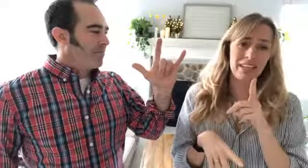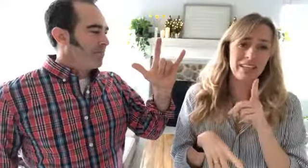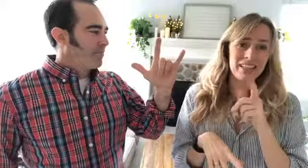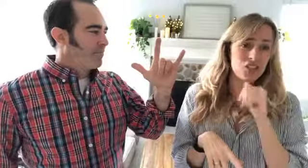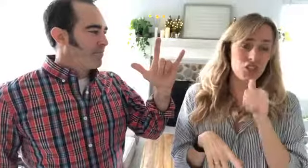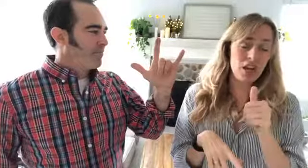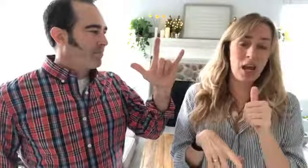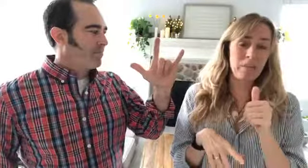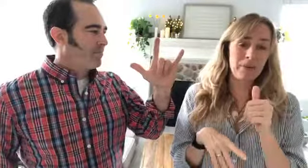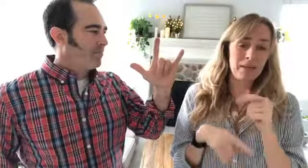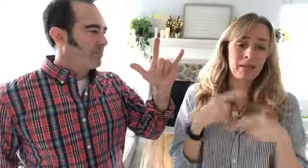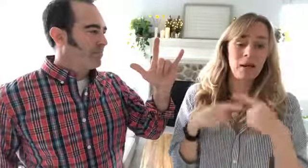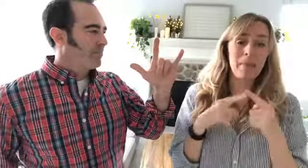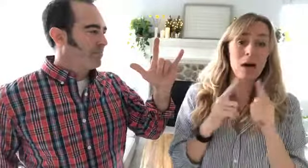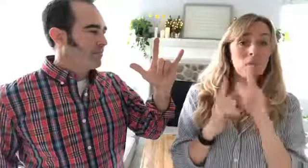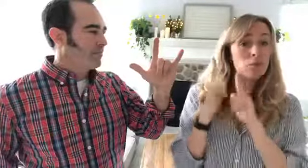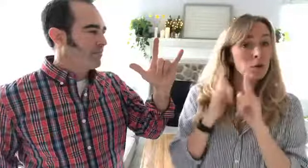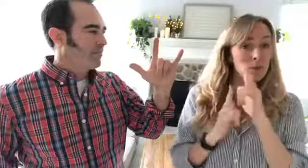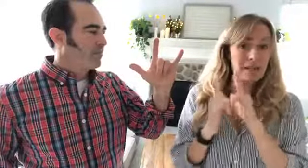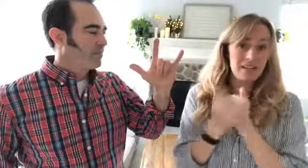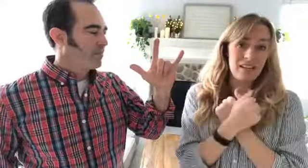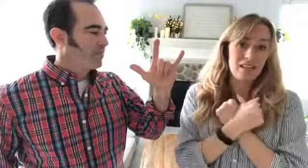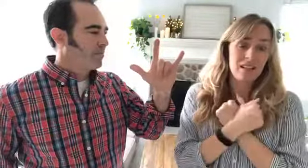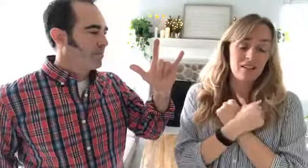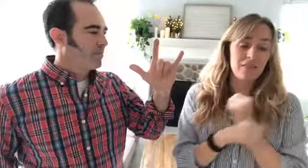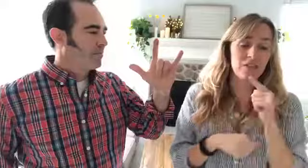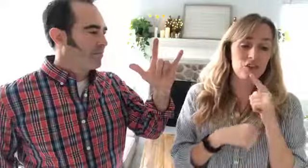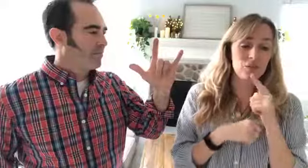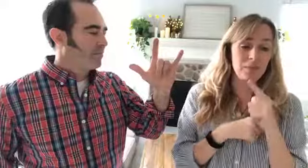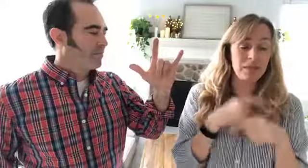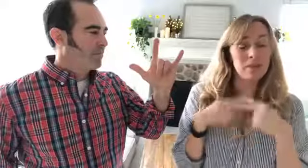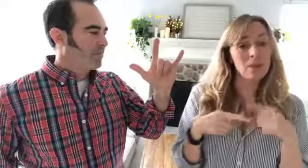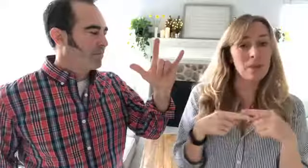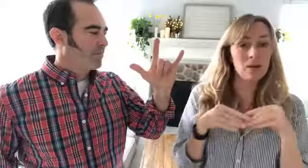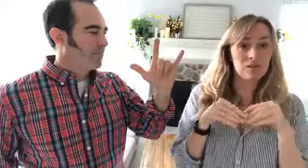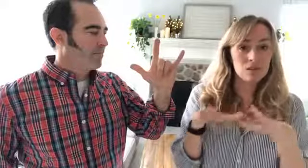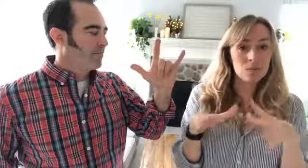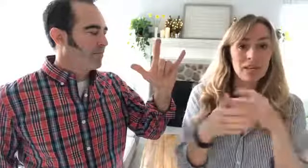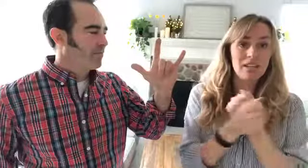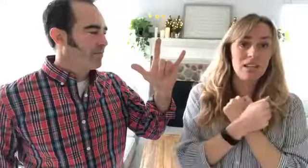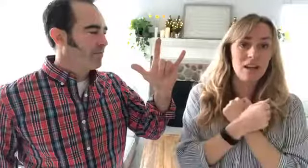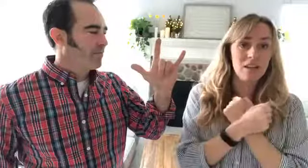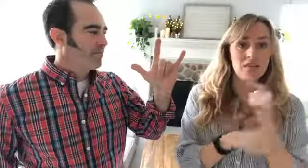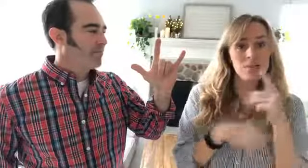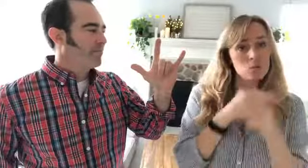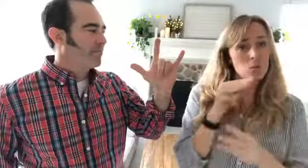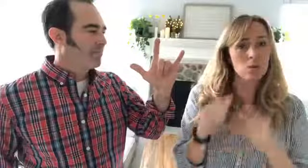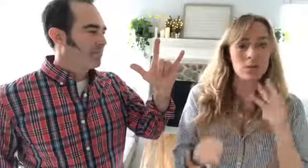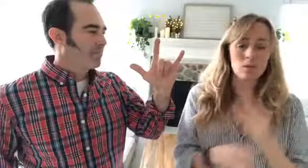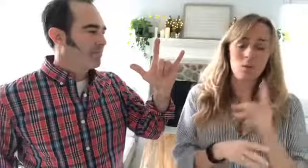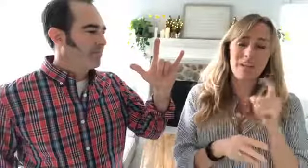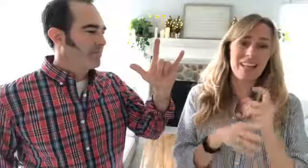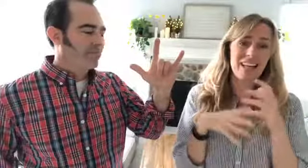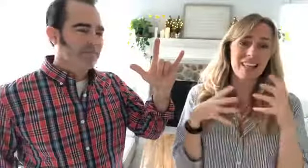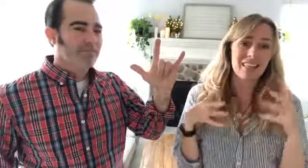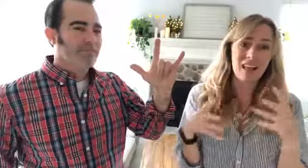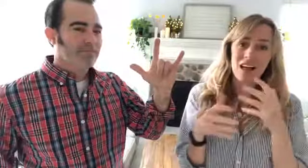this should not be about romantic love this should be about spreading love this world we need a lot